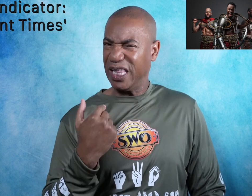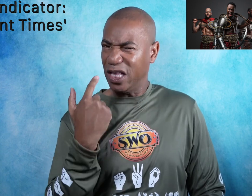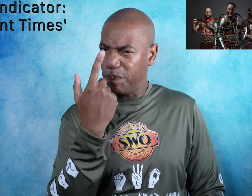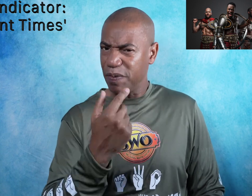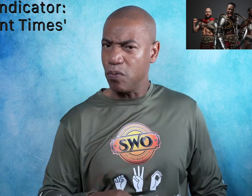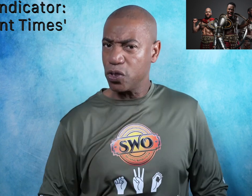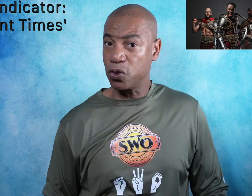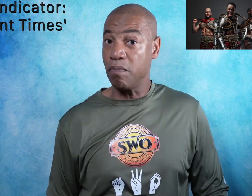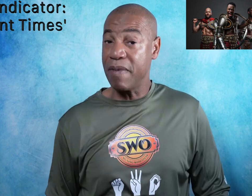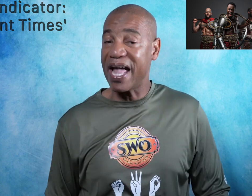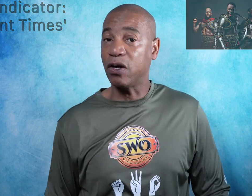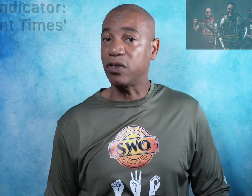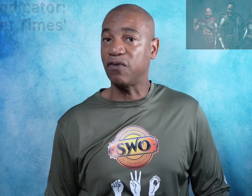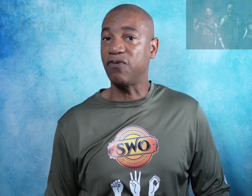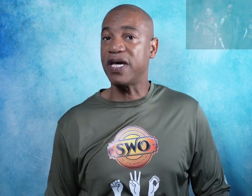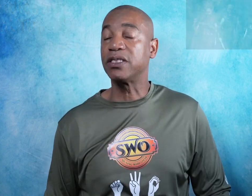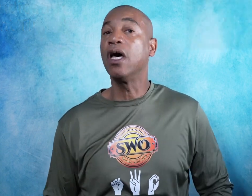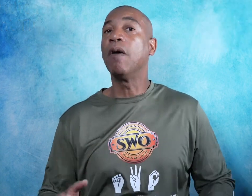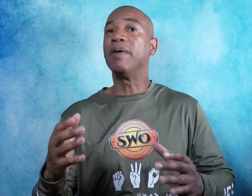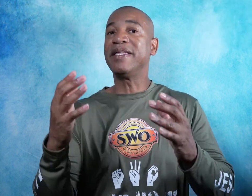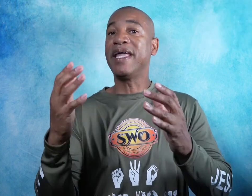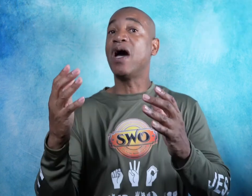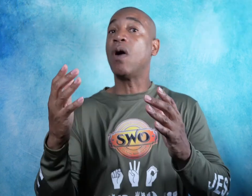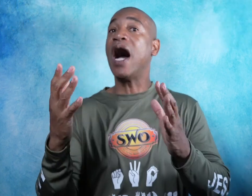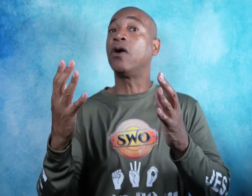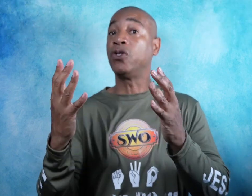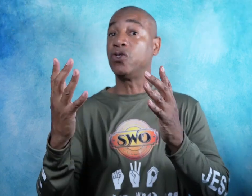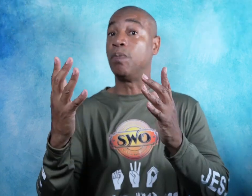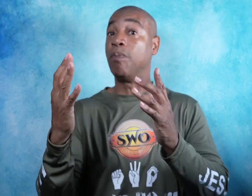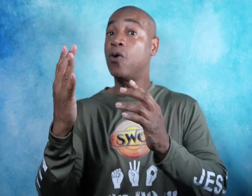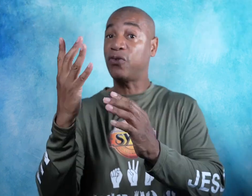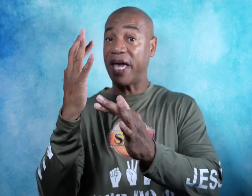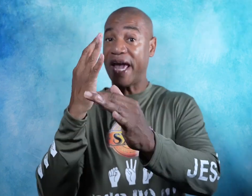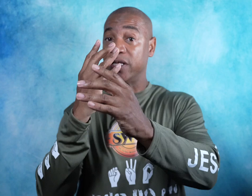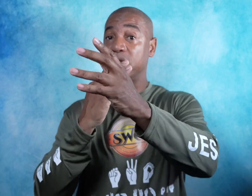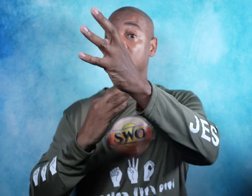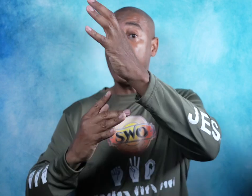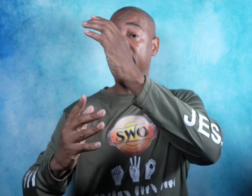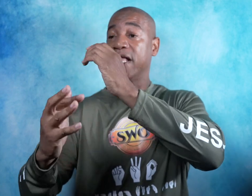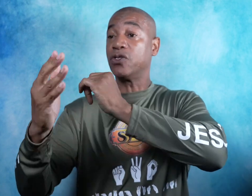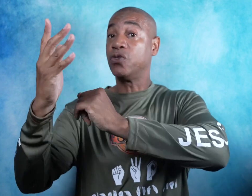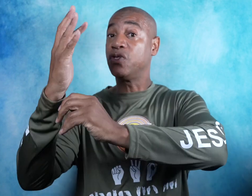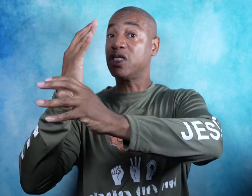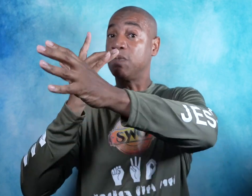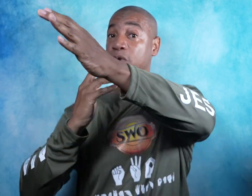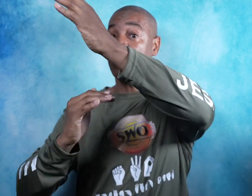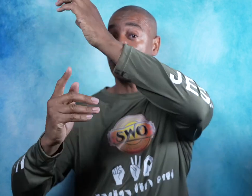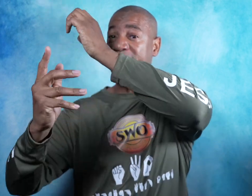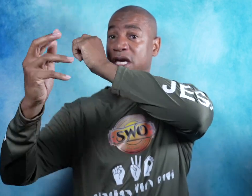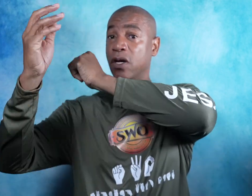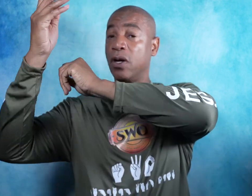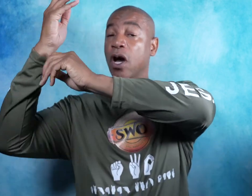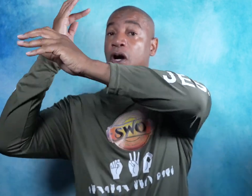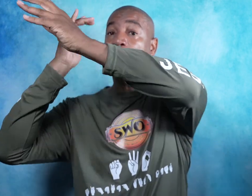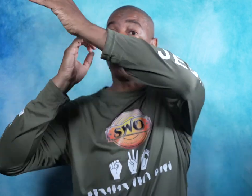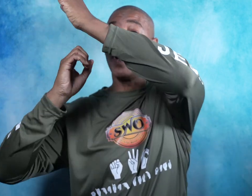little bit more dramatic with the face. But now I'll use both hands and I'll do this motion right here going